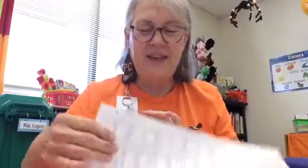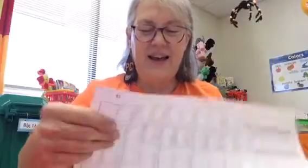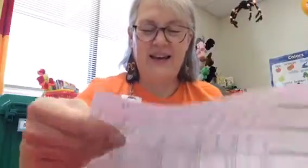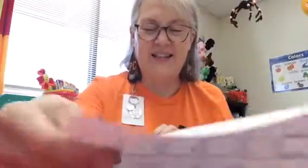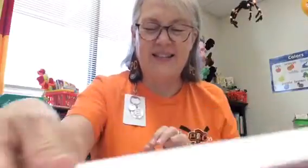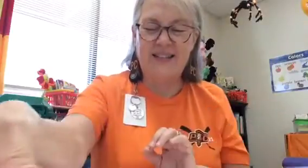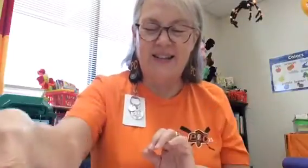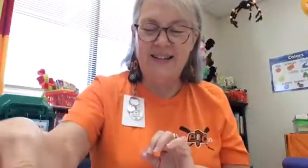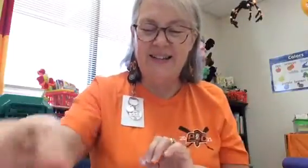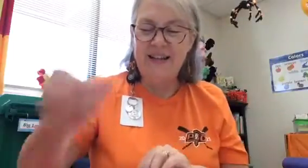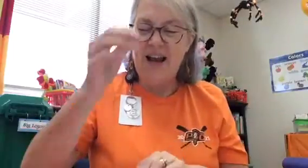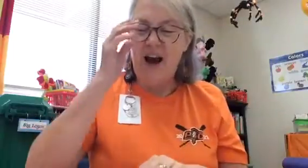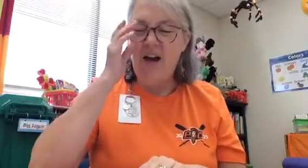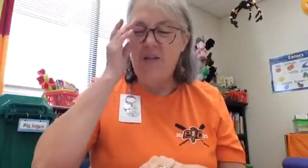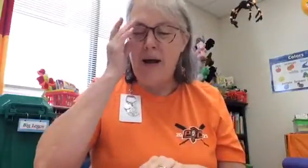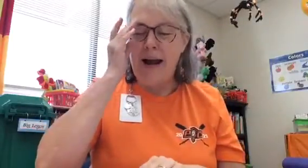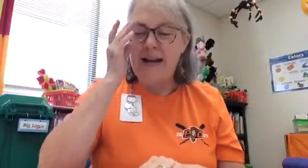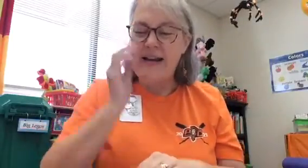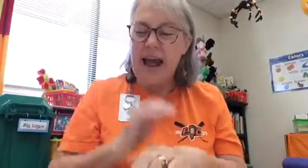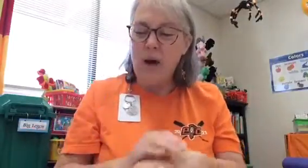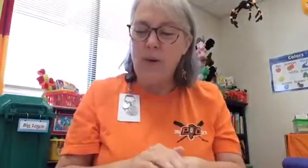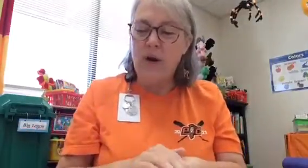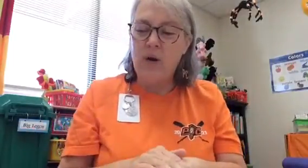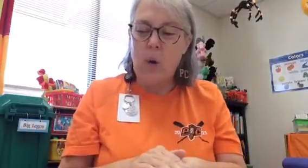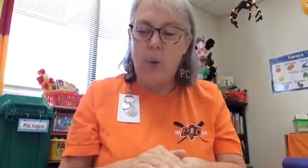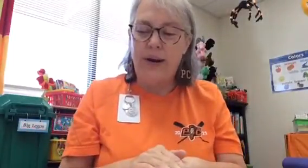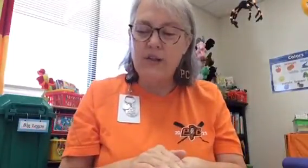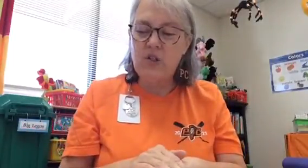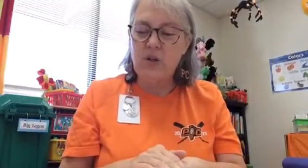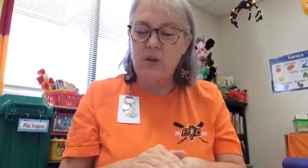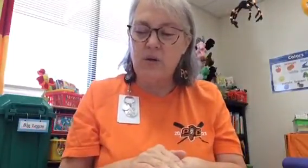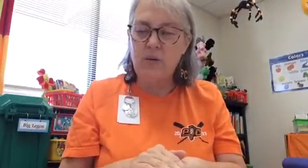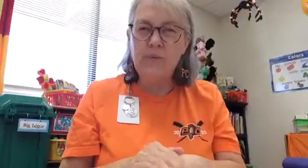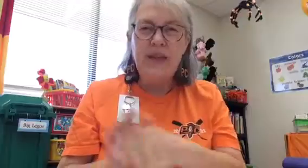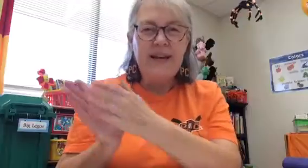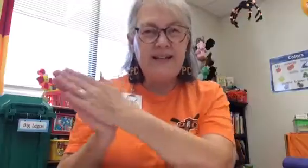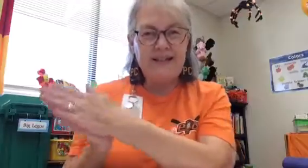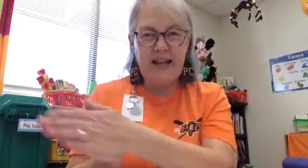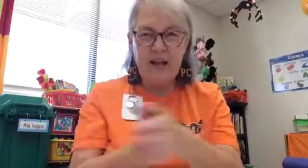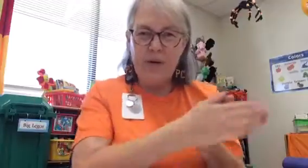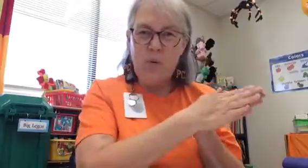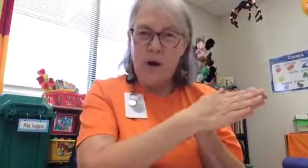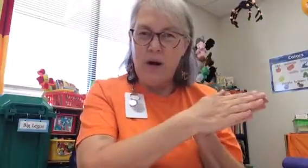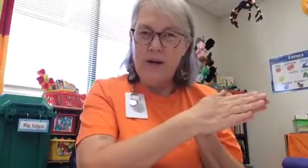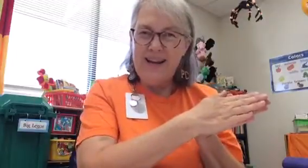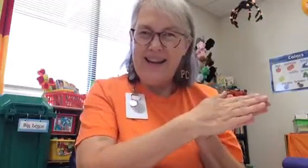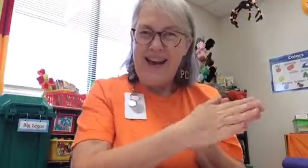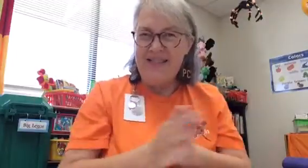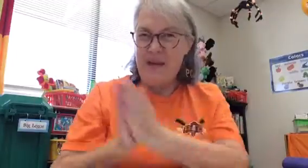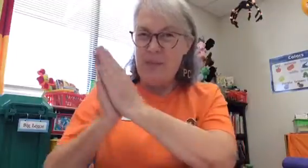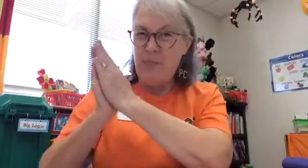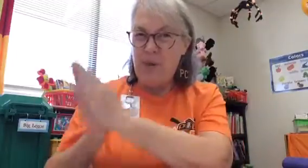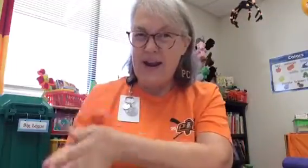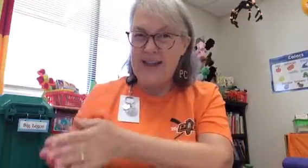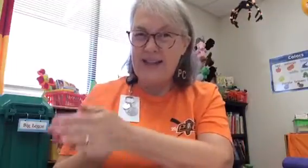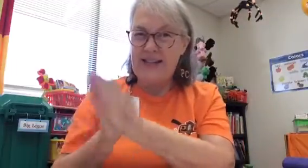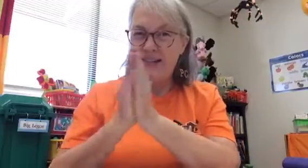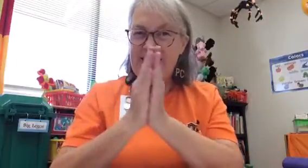Excellent. Alright, now we are going to say a big word and then break it and